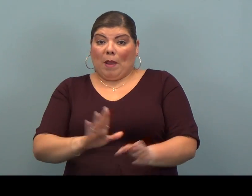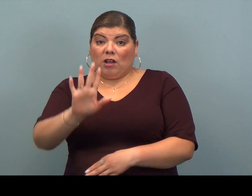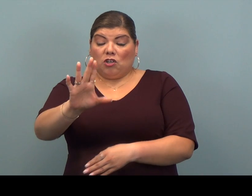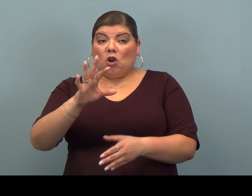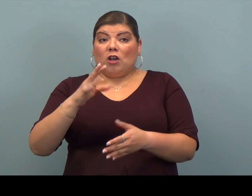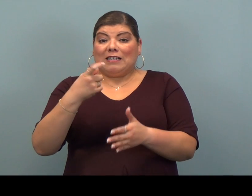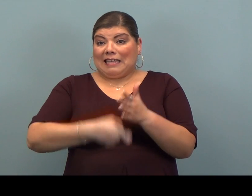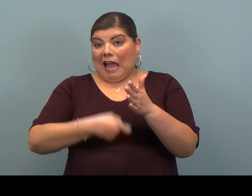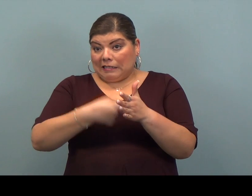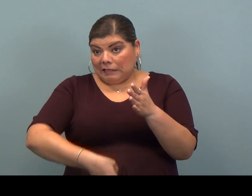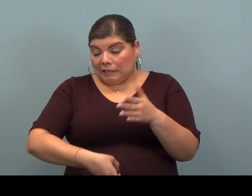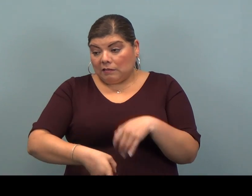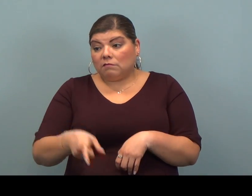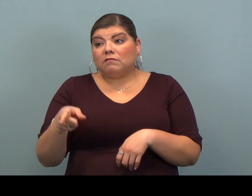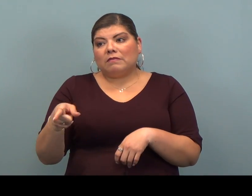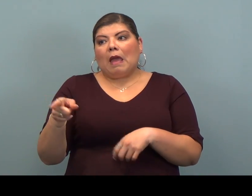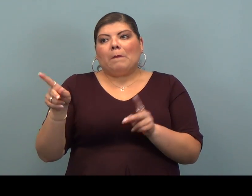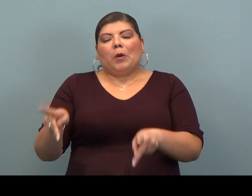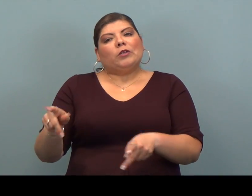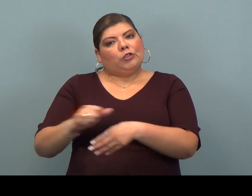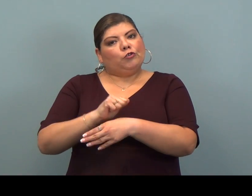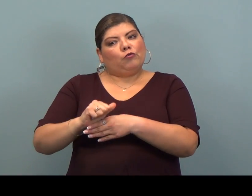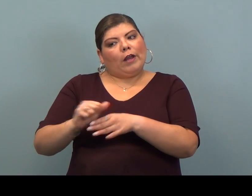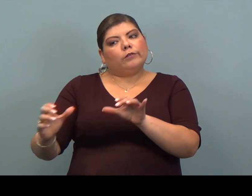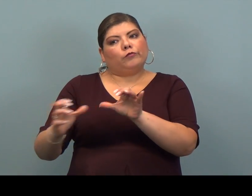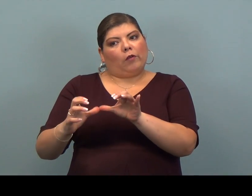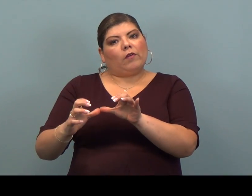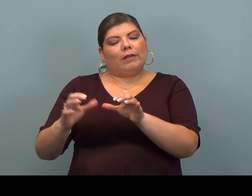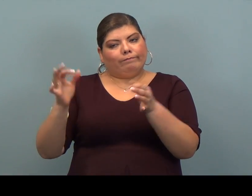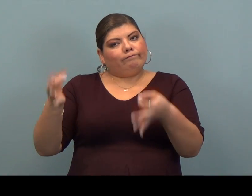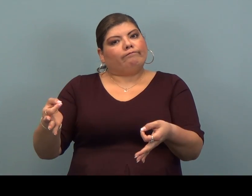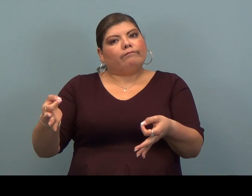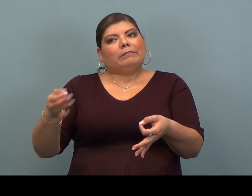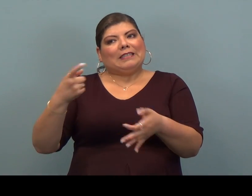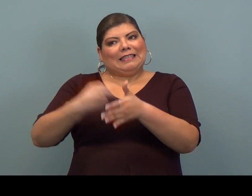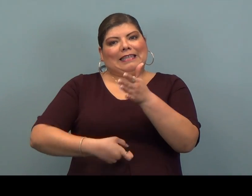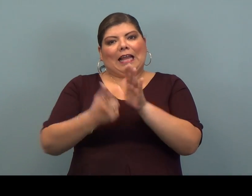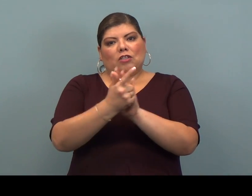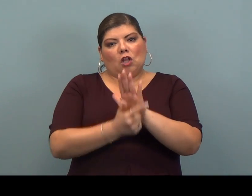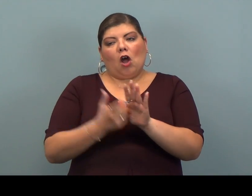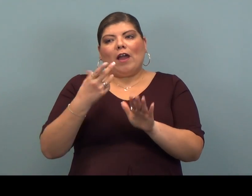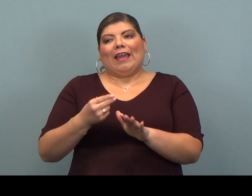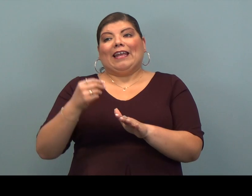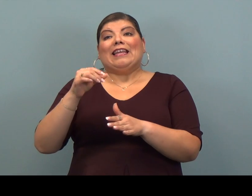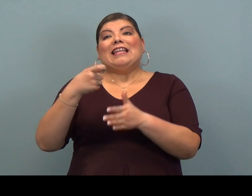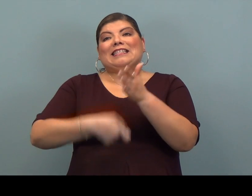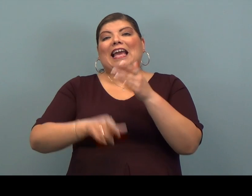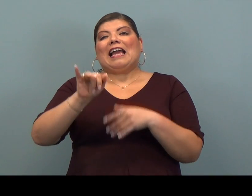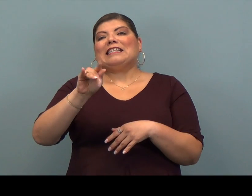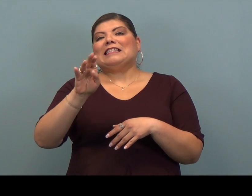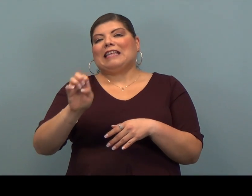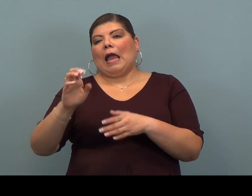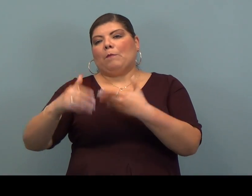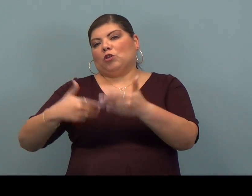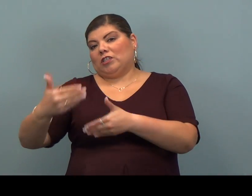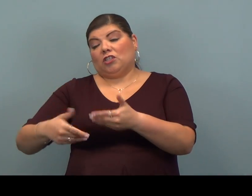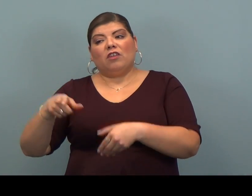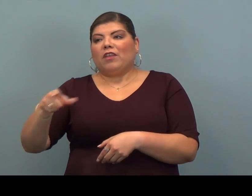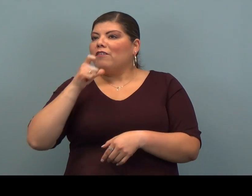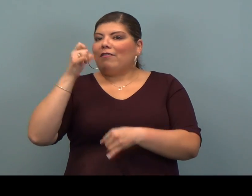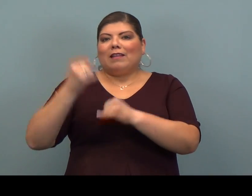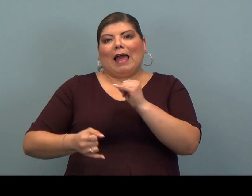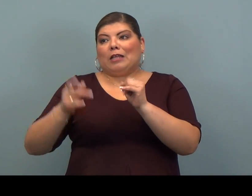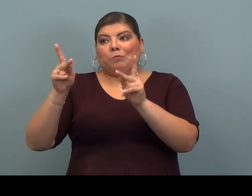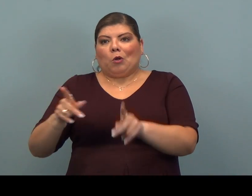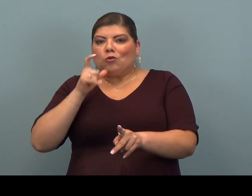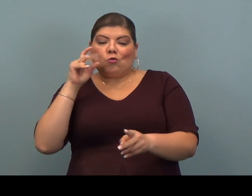preparing your taxes is trained and certified in tax law and tax site procedure. And they are not